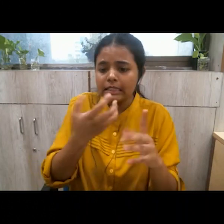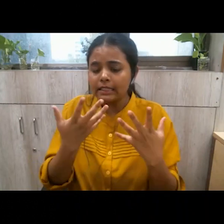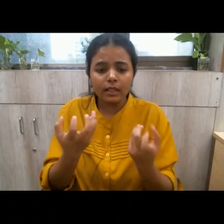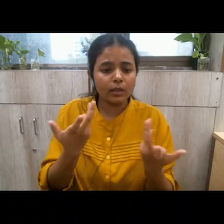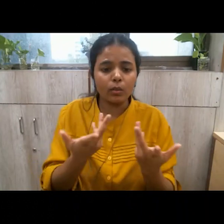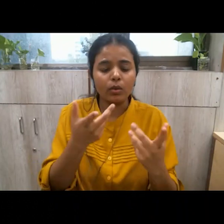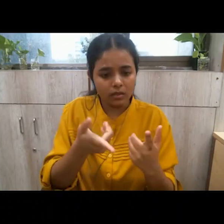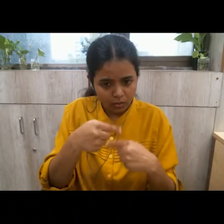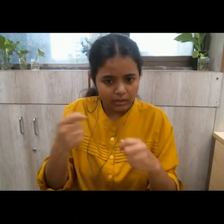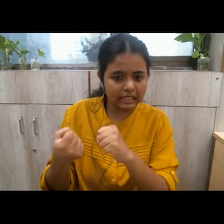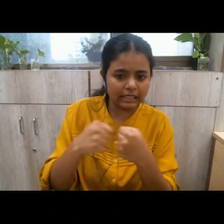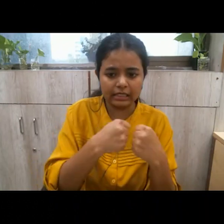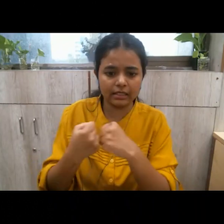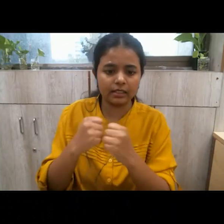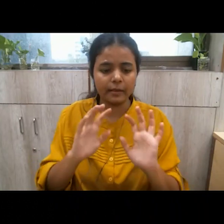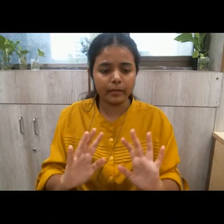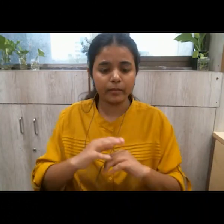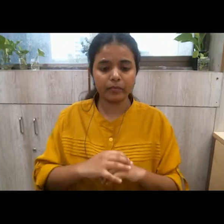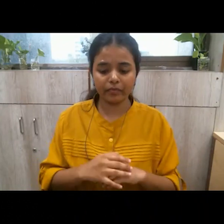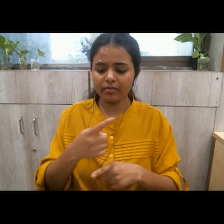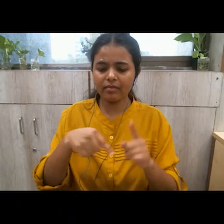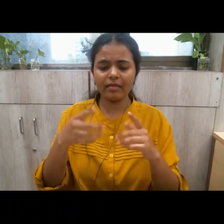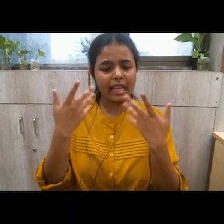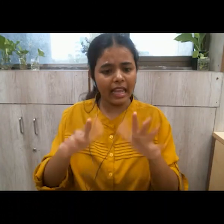that the weakest amongst them